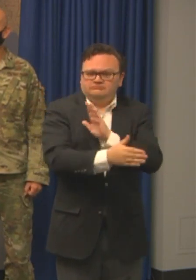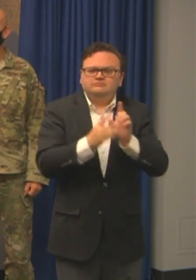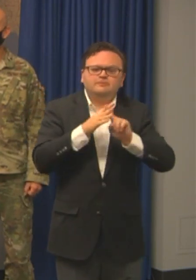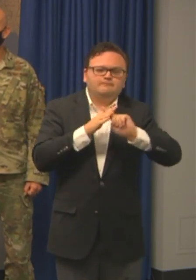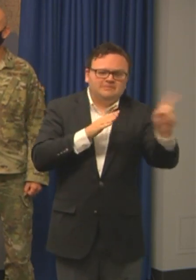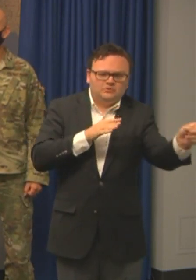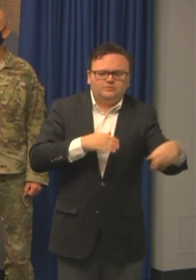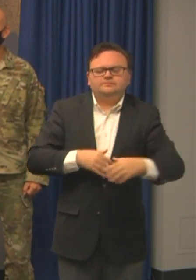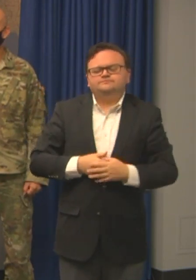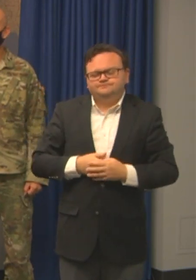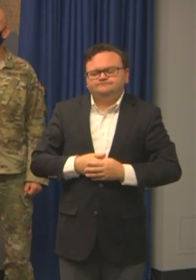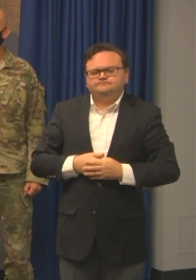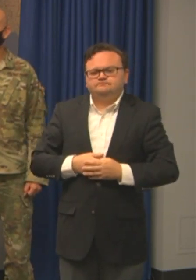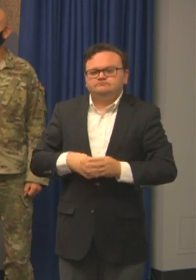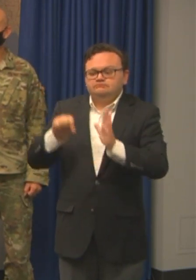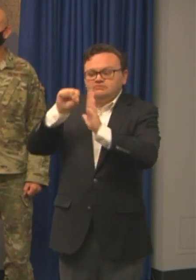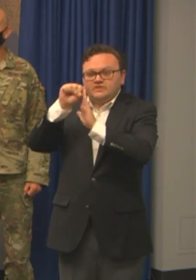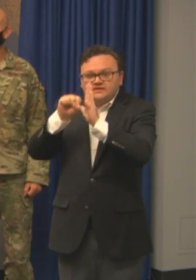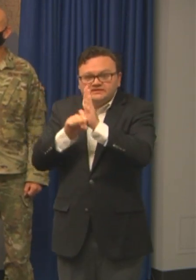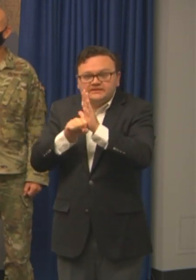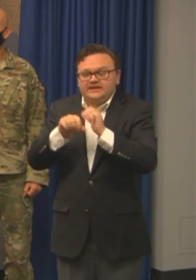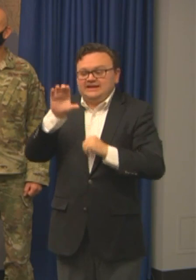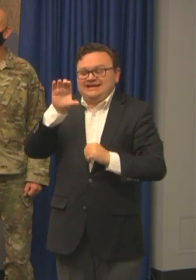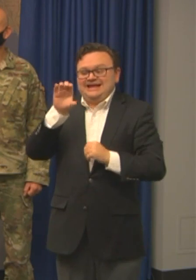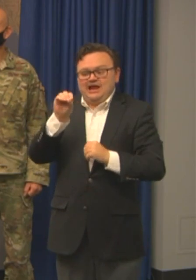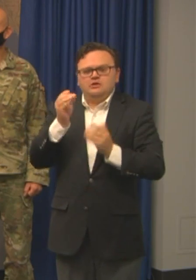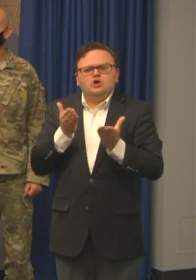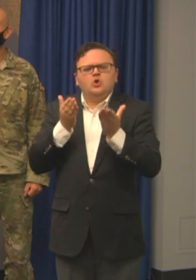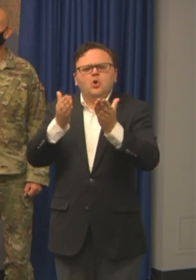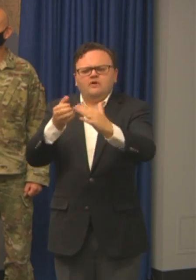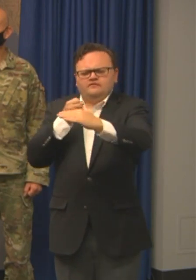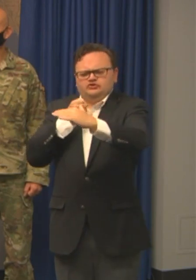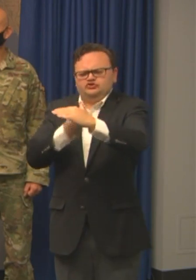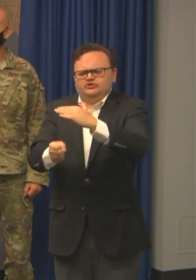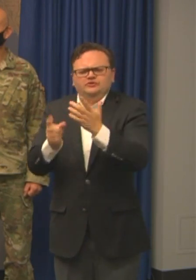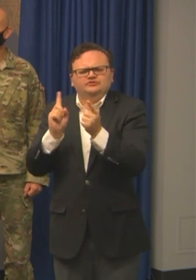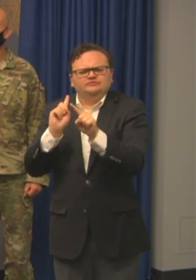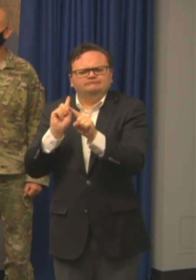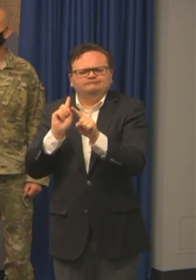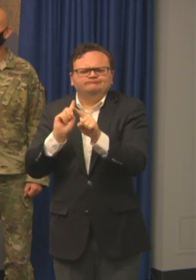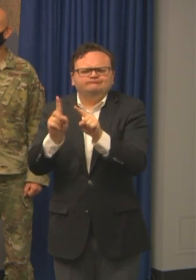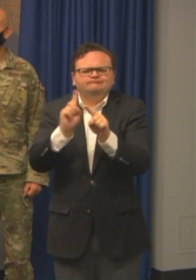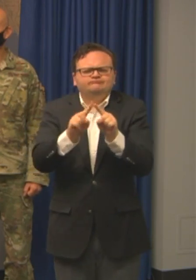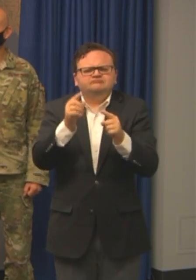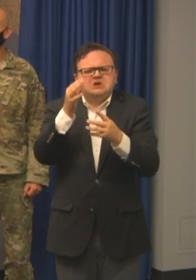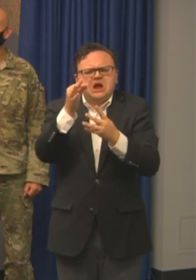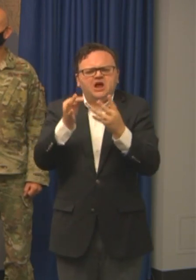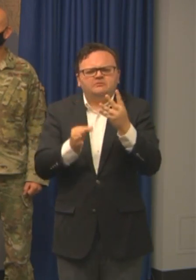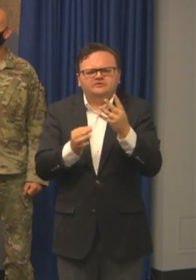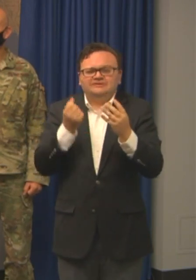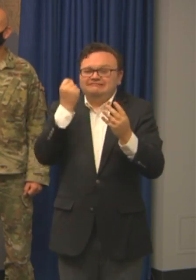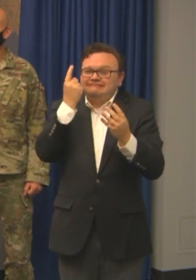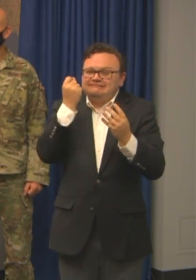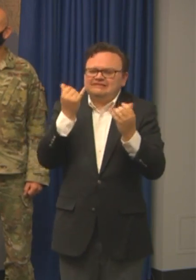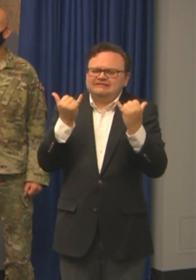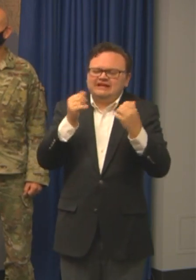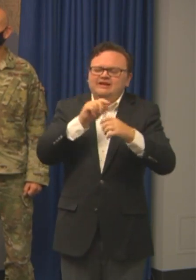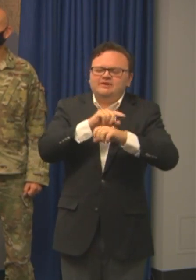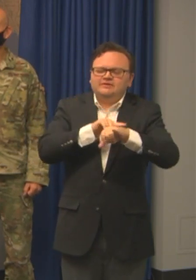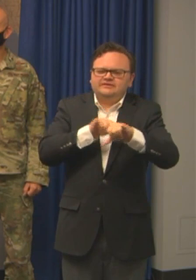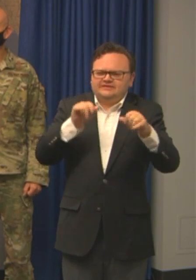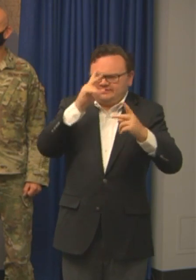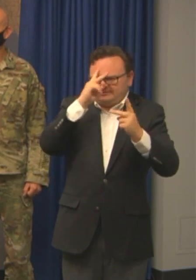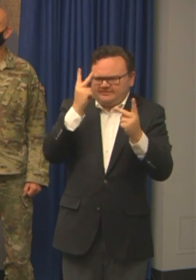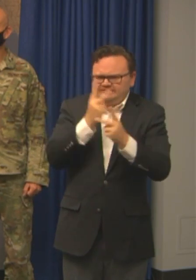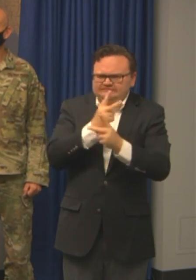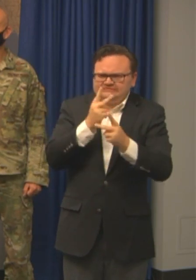really having shelter options in an era of COVID-19. And so we have the non